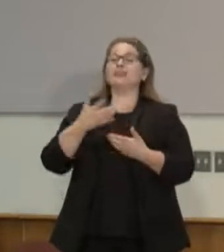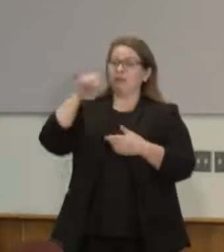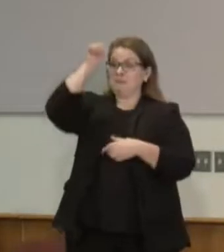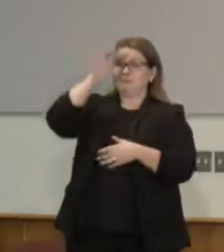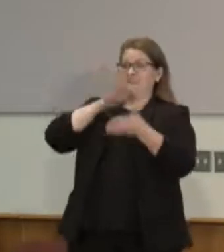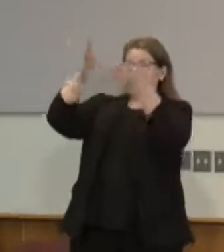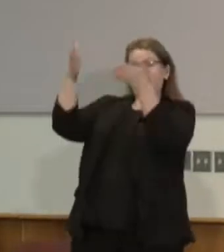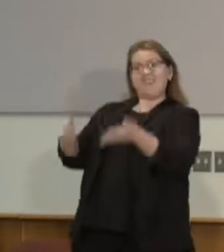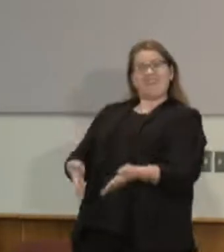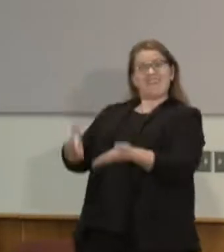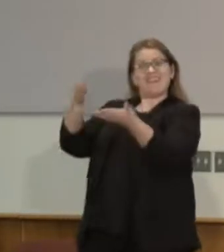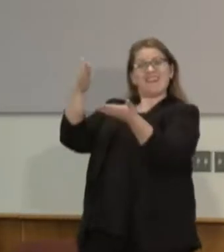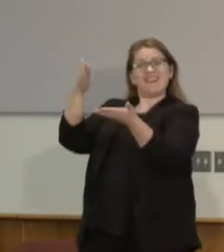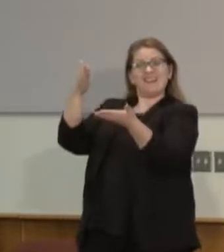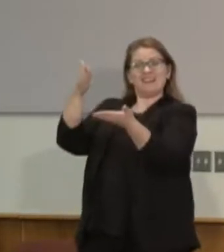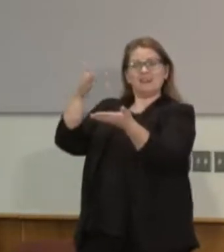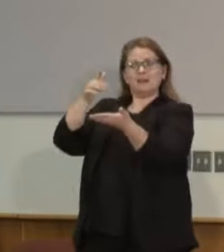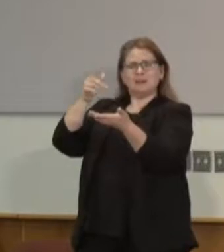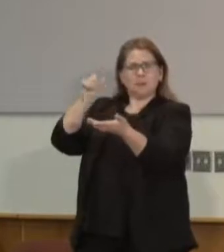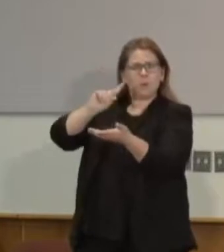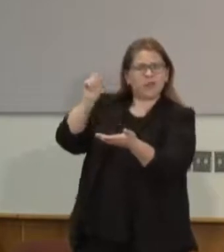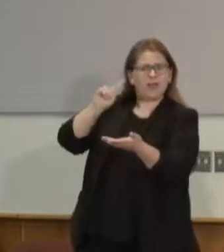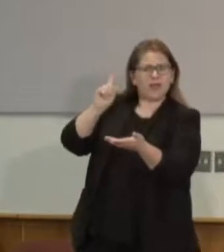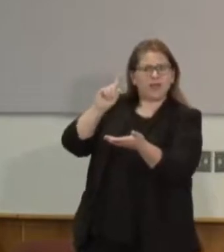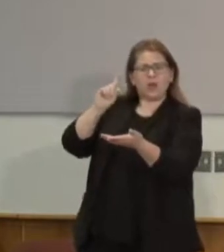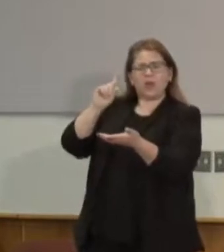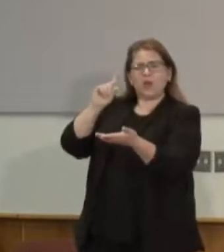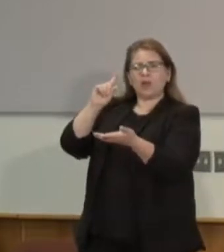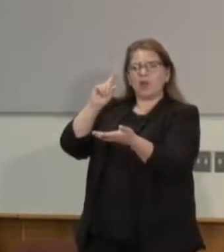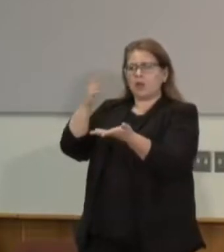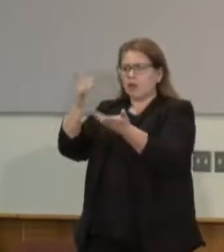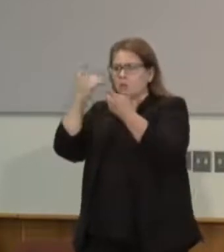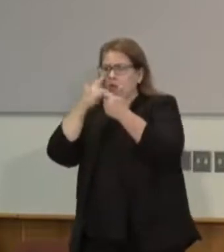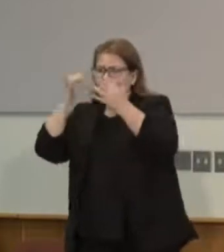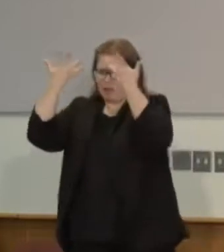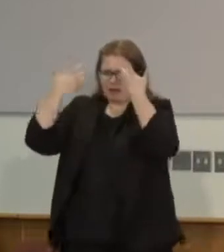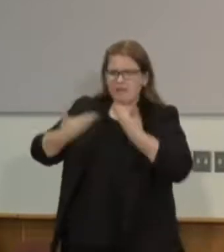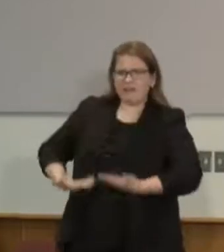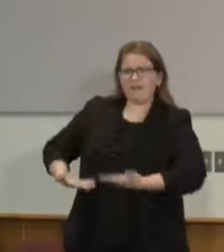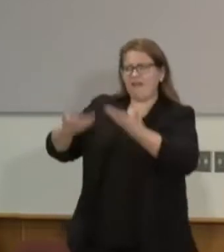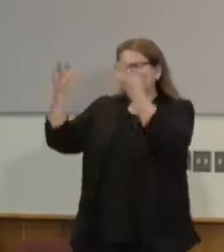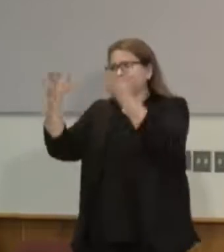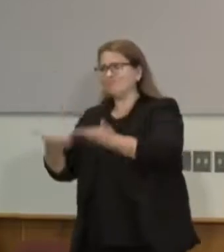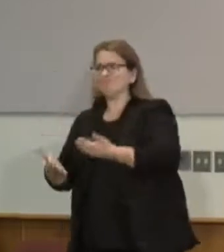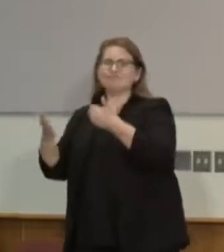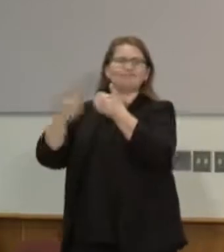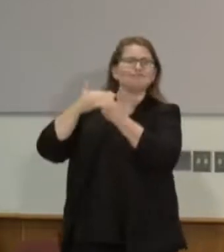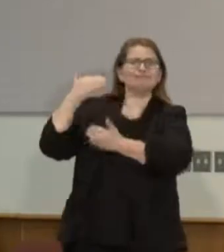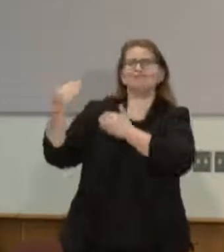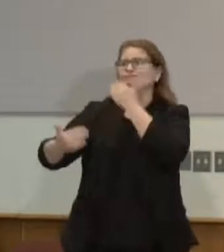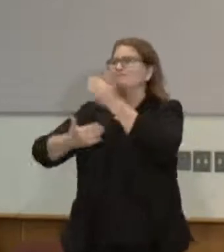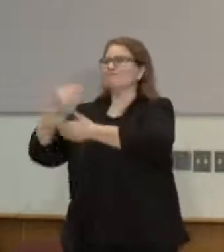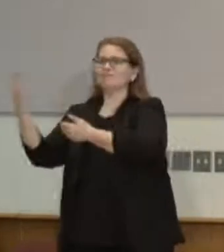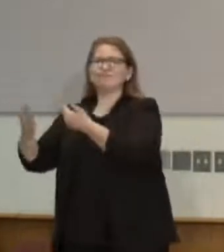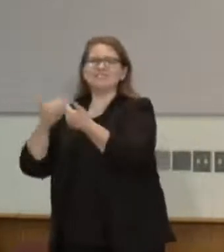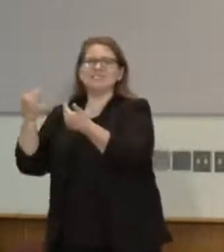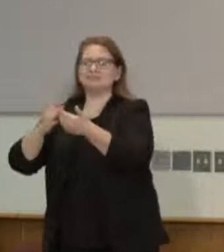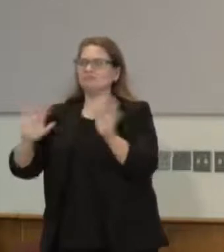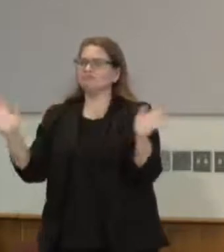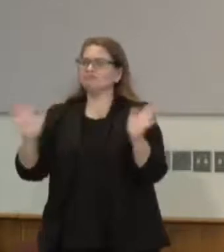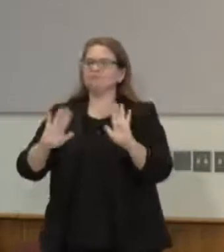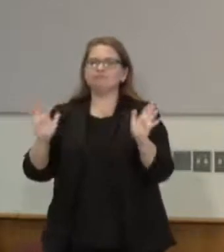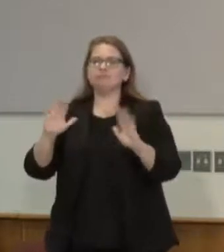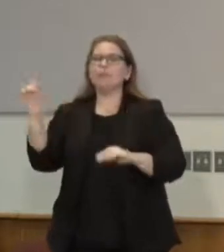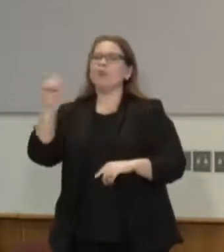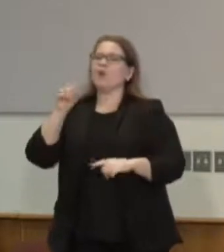stands at the time of convenience and comfort but it is where he stands at the time of challenge and controversy. So when we think about